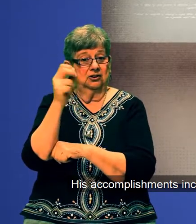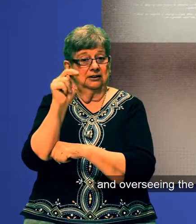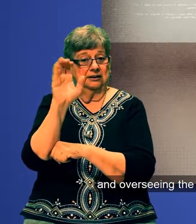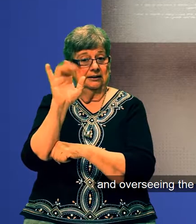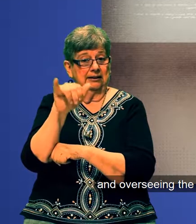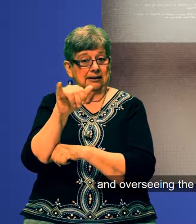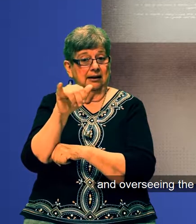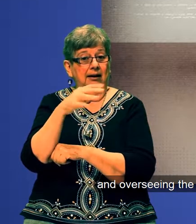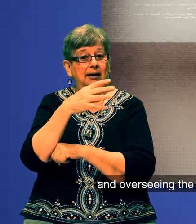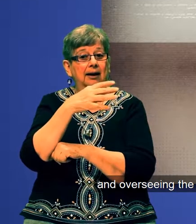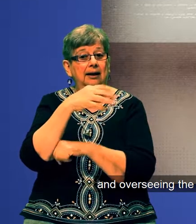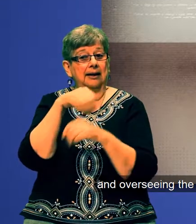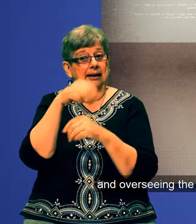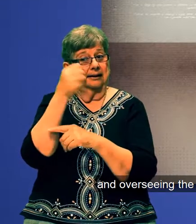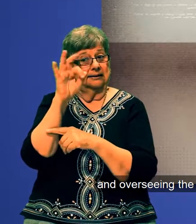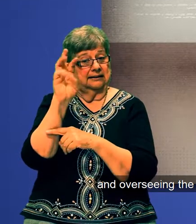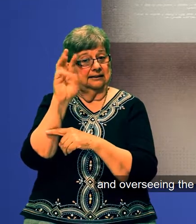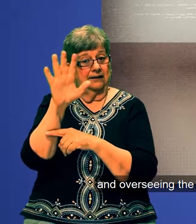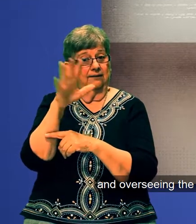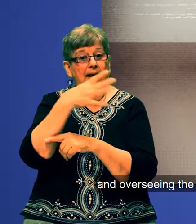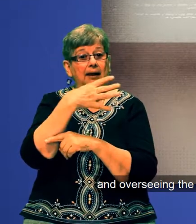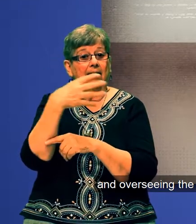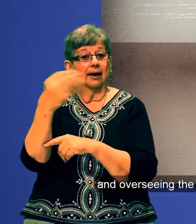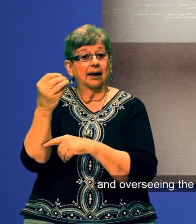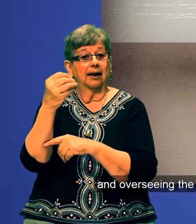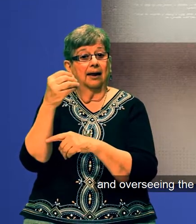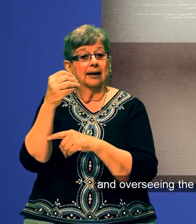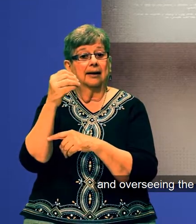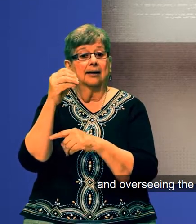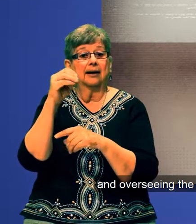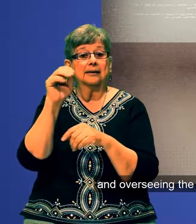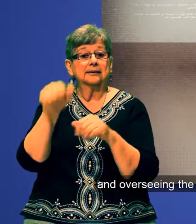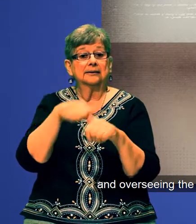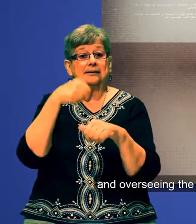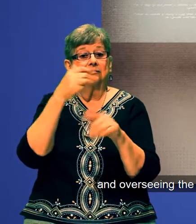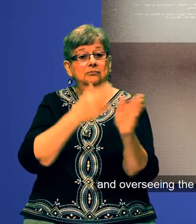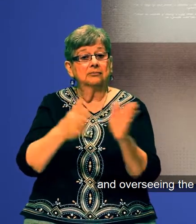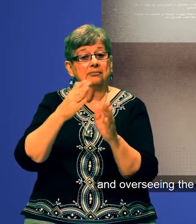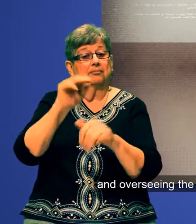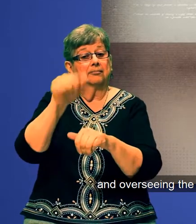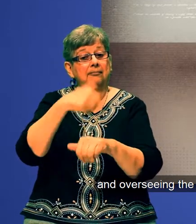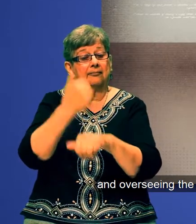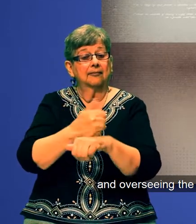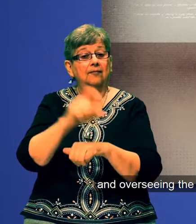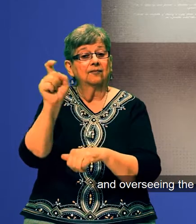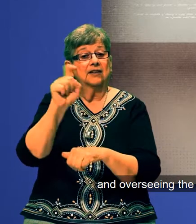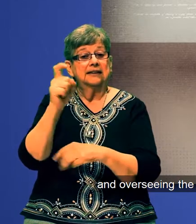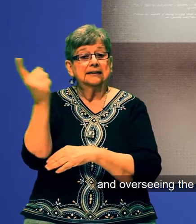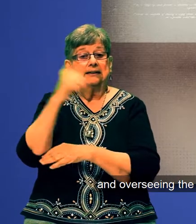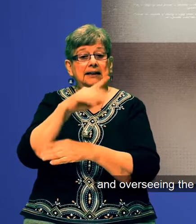and overseeing the creation of the Phoenix Day School for the Deaf in 1967.